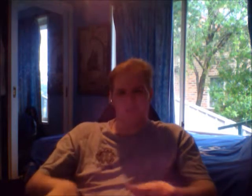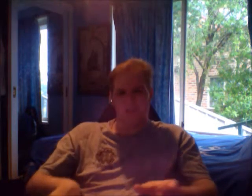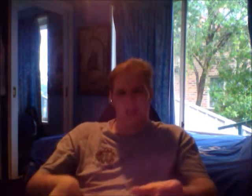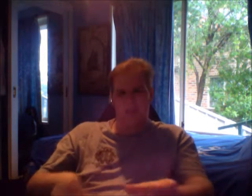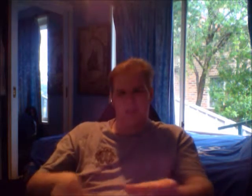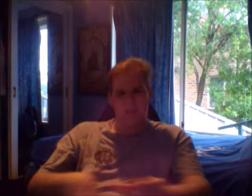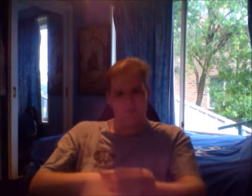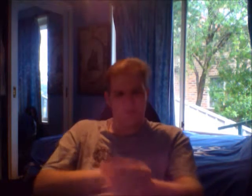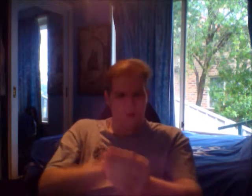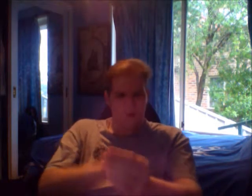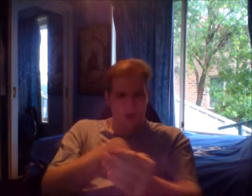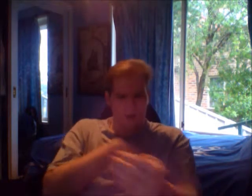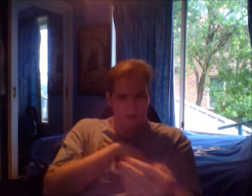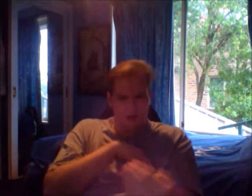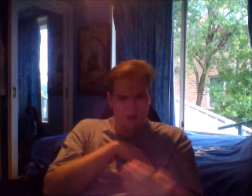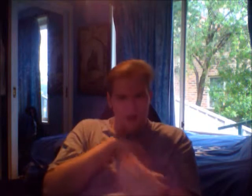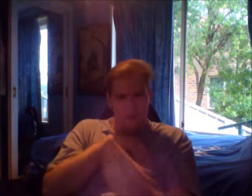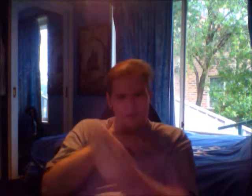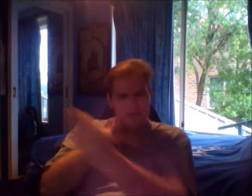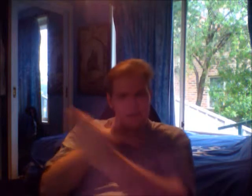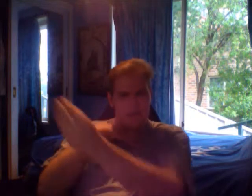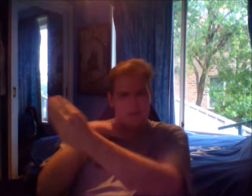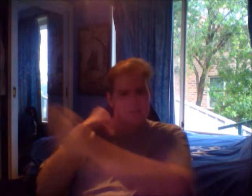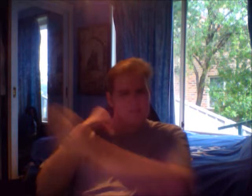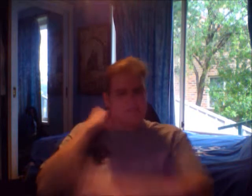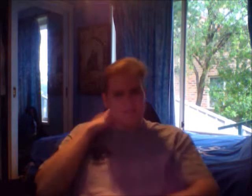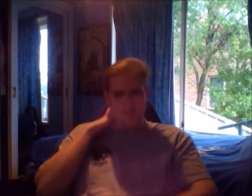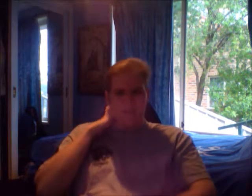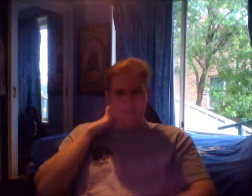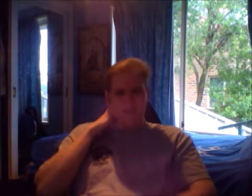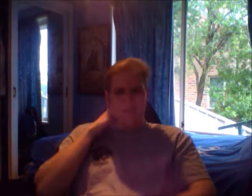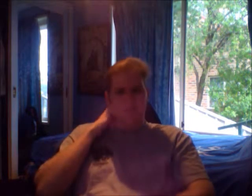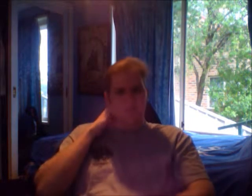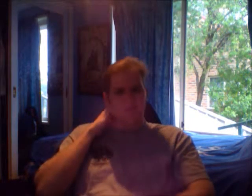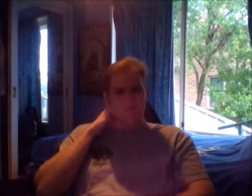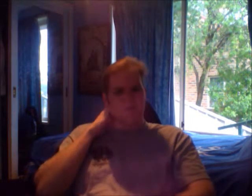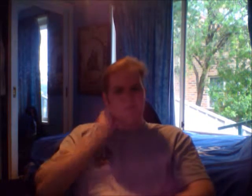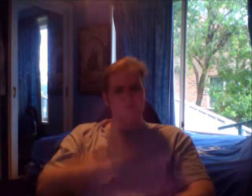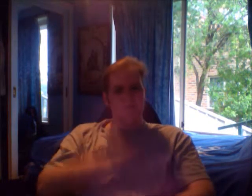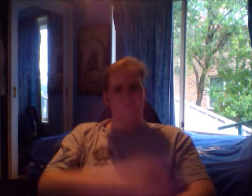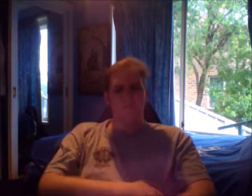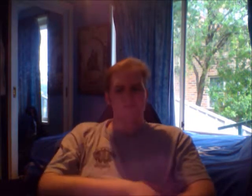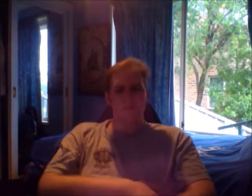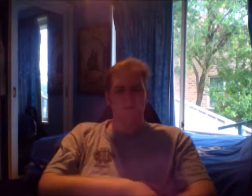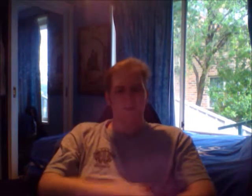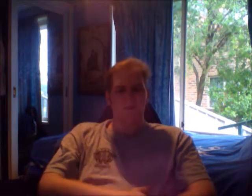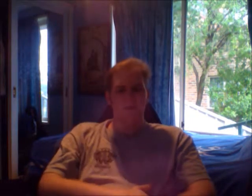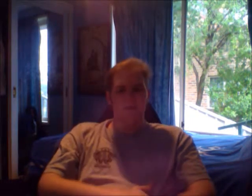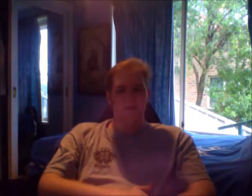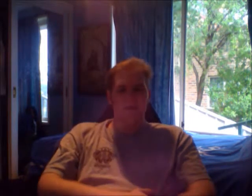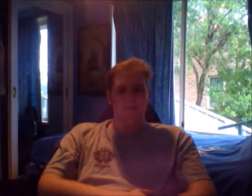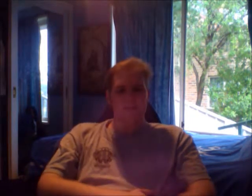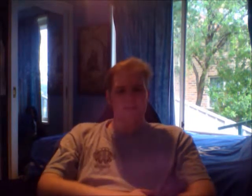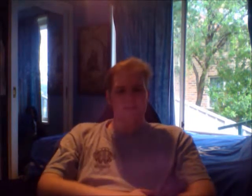alleyway that you gotta walk up and then up those stairs. Like, to get up the top bid for the group bookings. But, yeah, the downstairs is